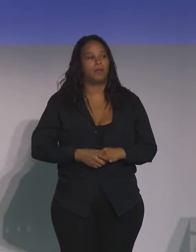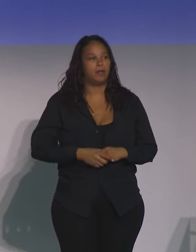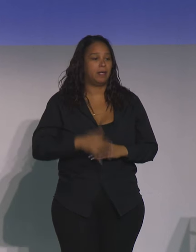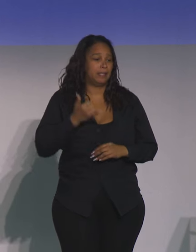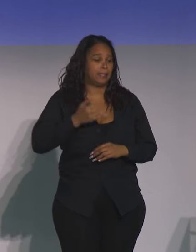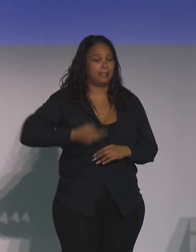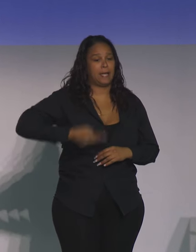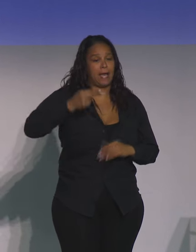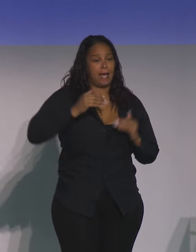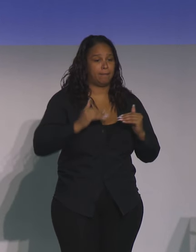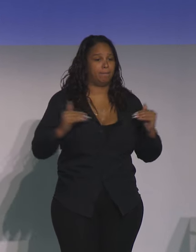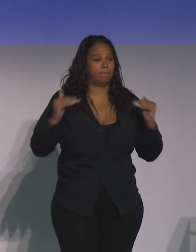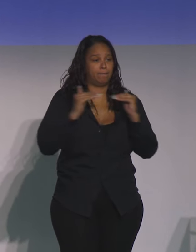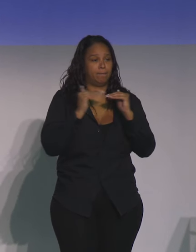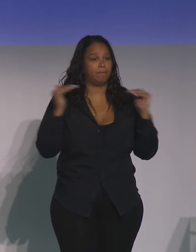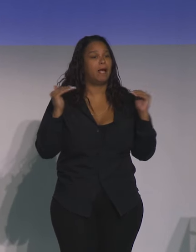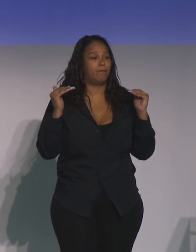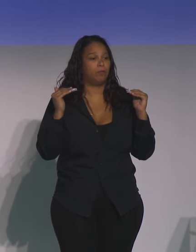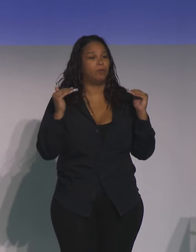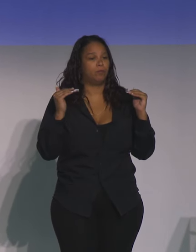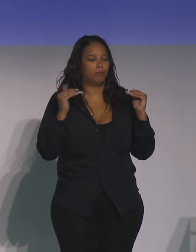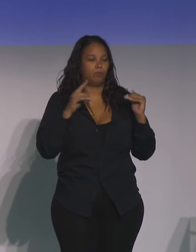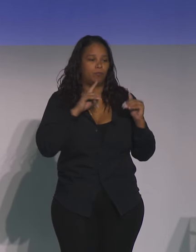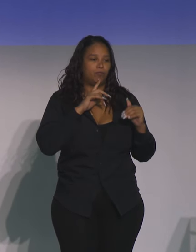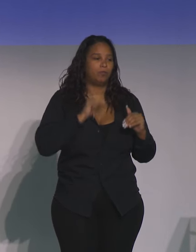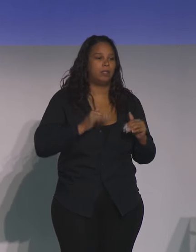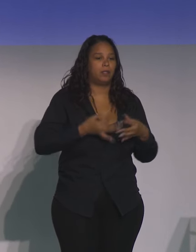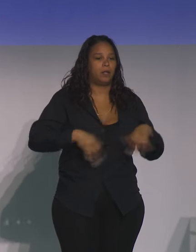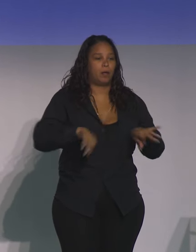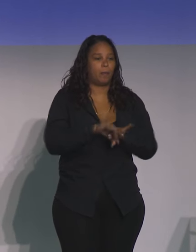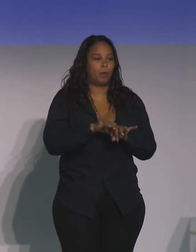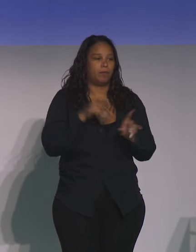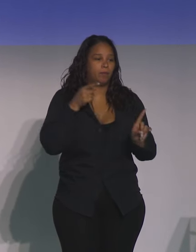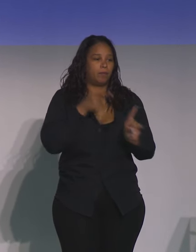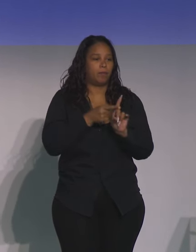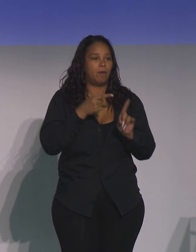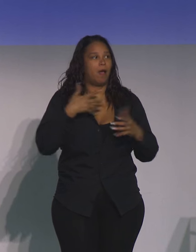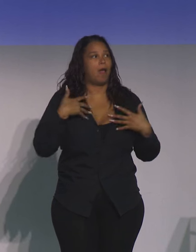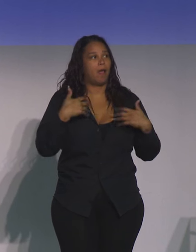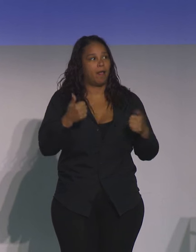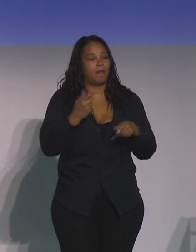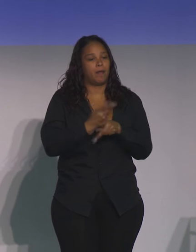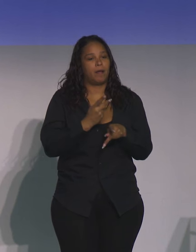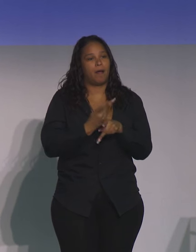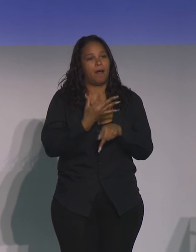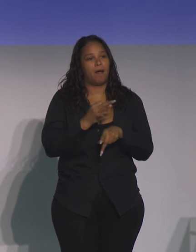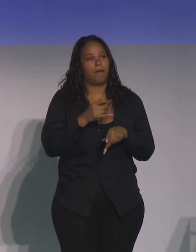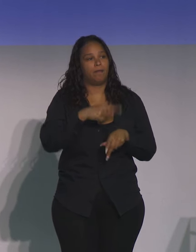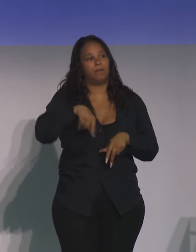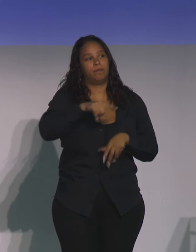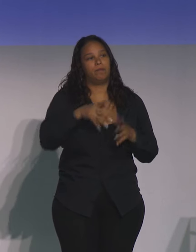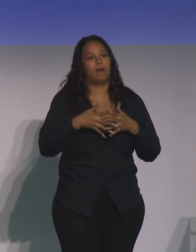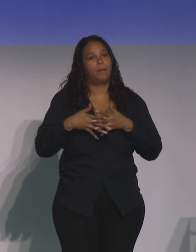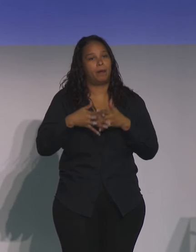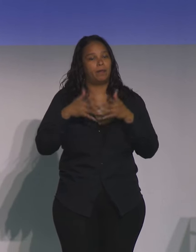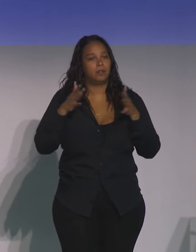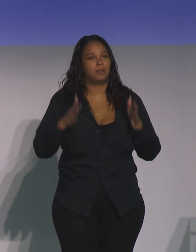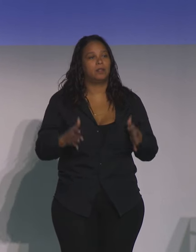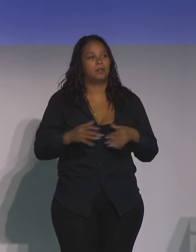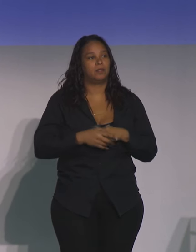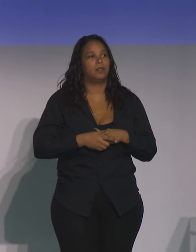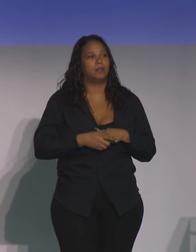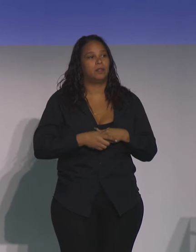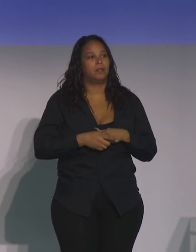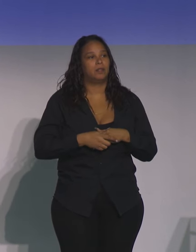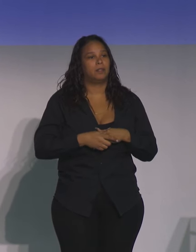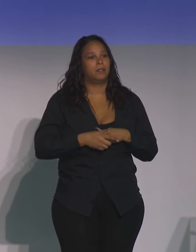-level federal appointment, critically important to the health care of all Americans. She's had too many honors for